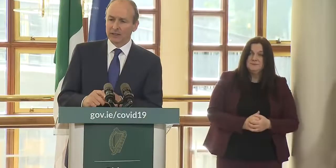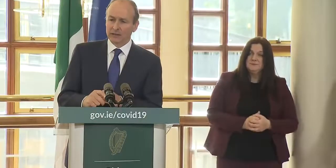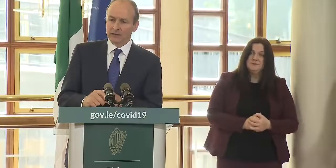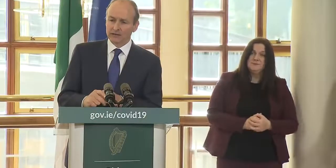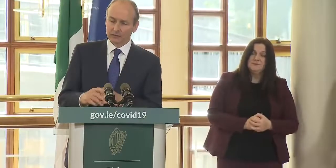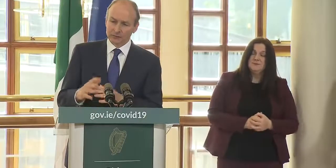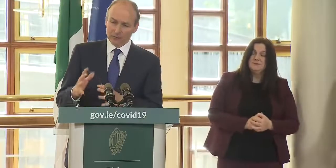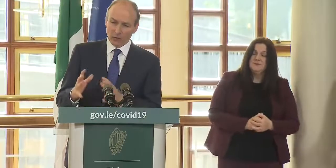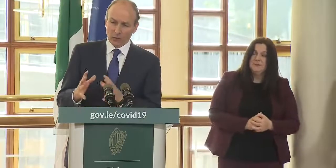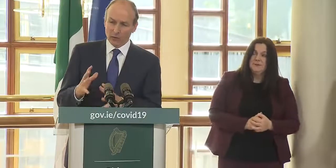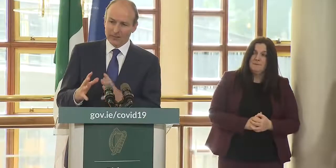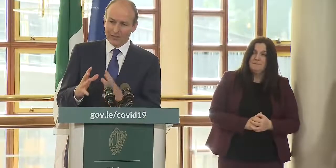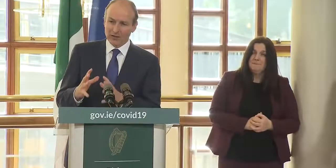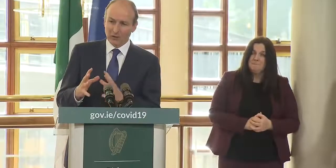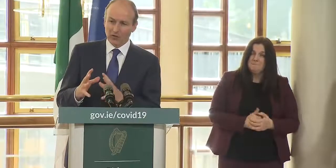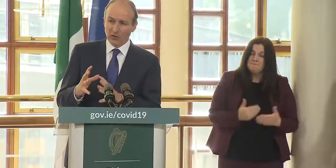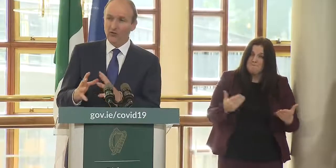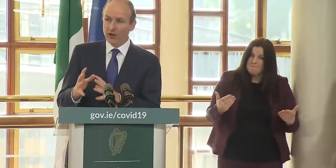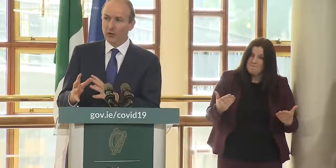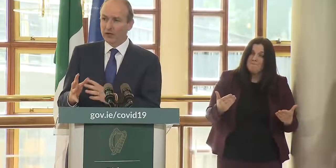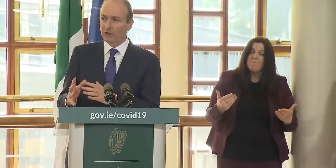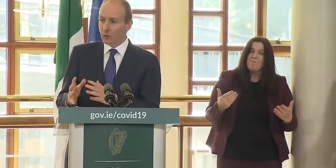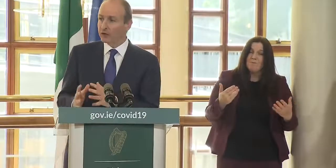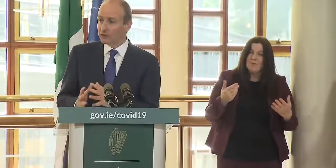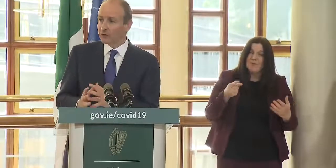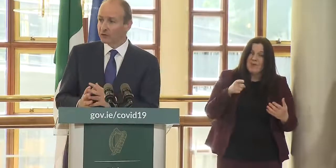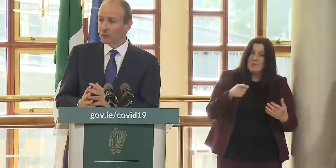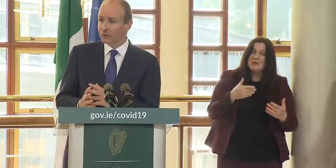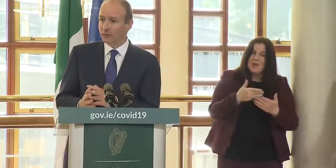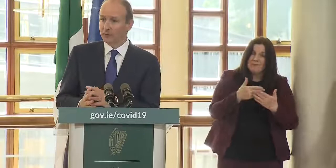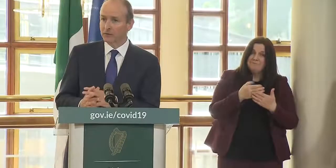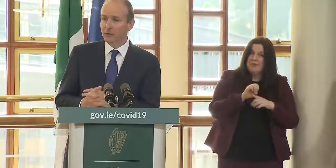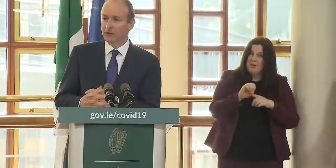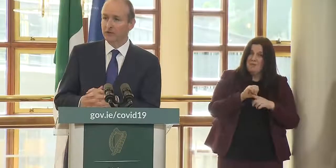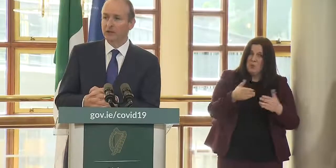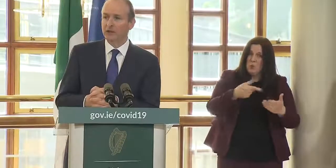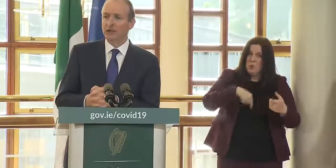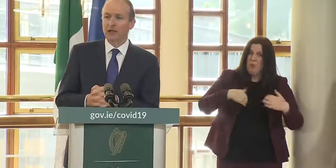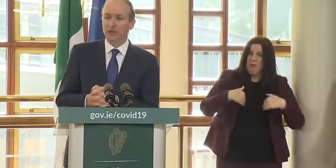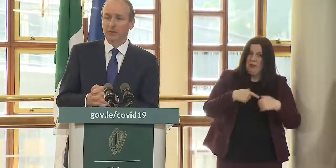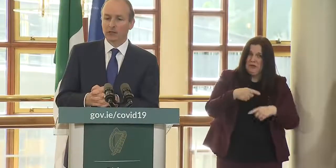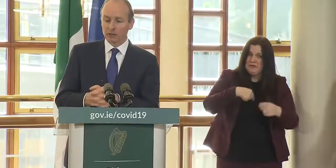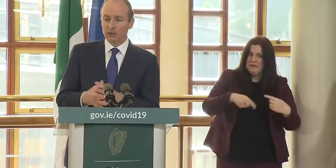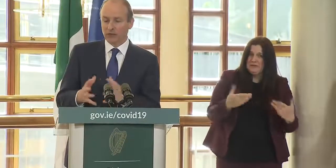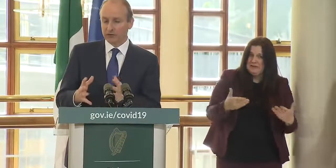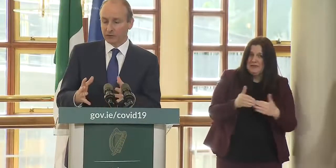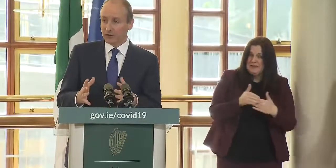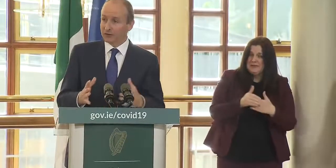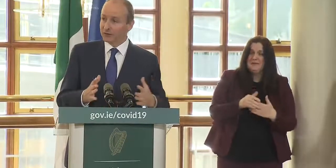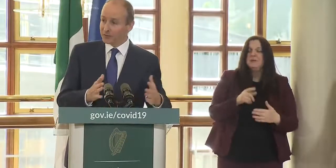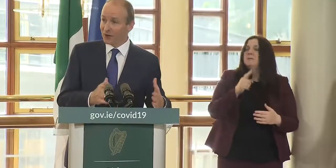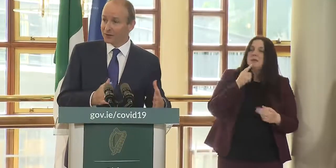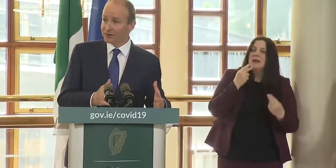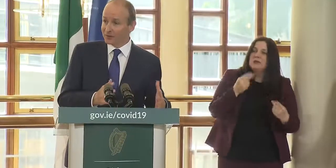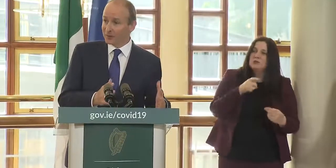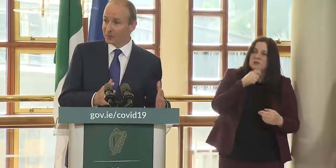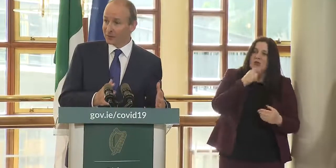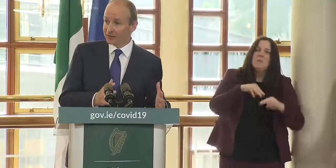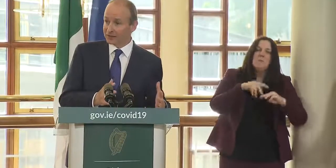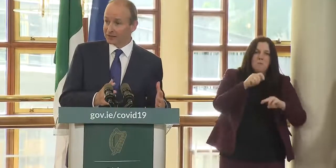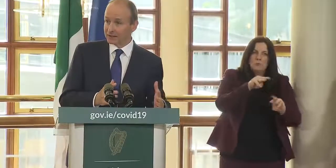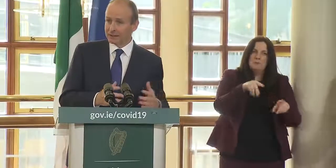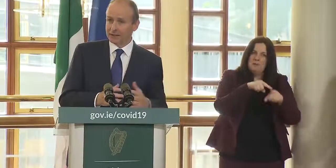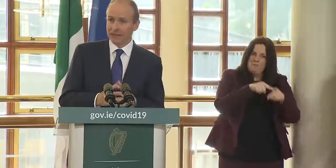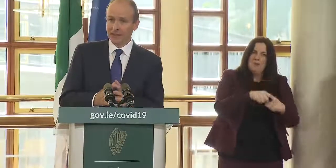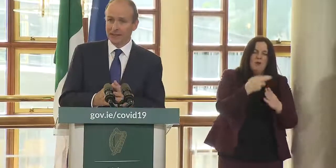so there was enough there really to worry us to be to be honest but i do have to stress the majority did